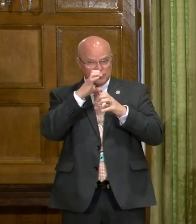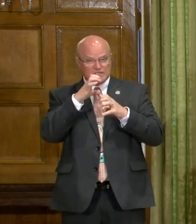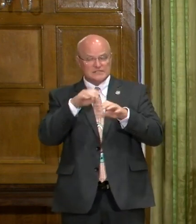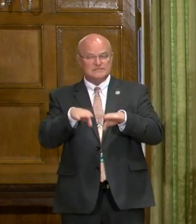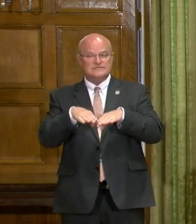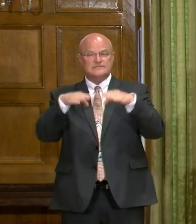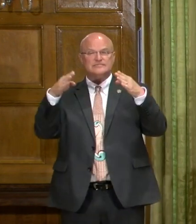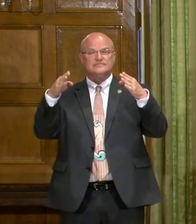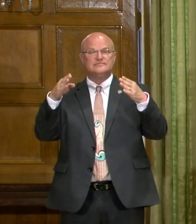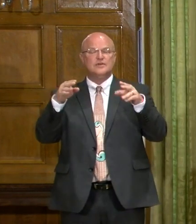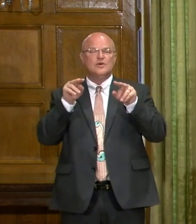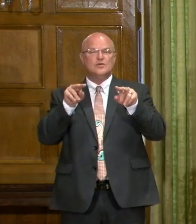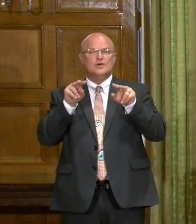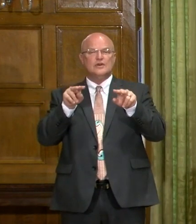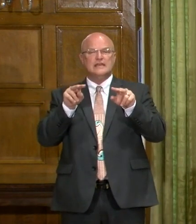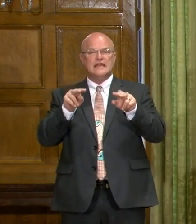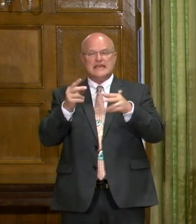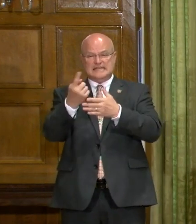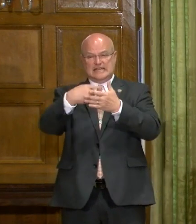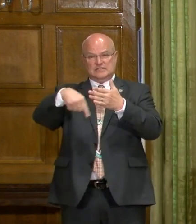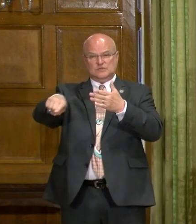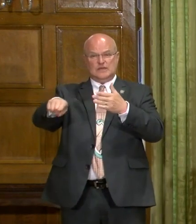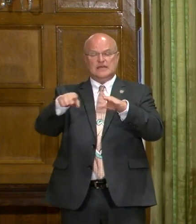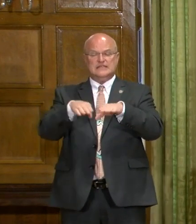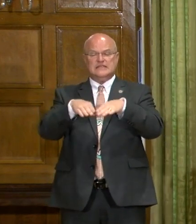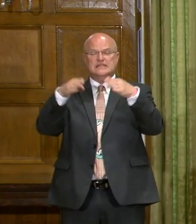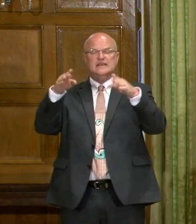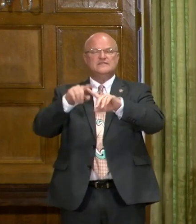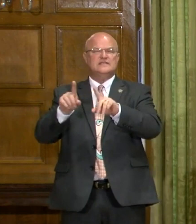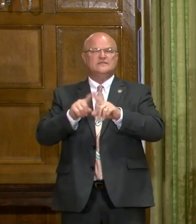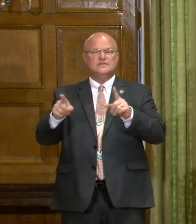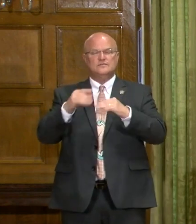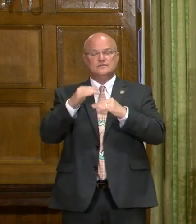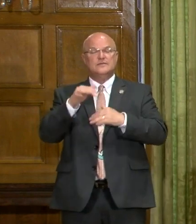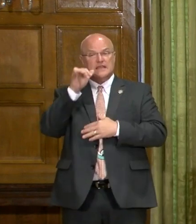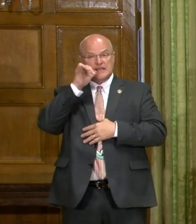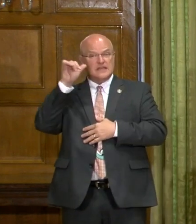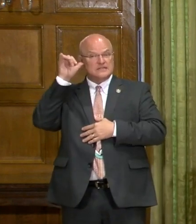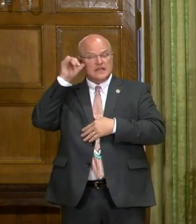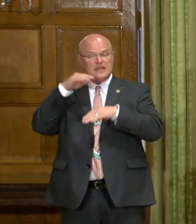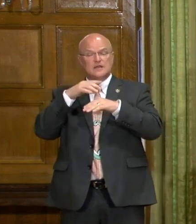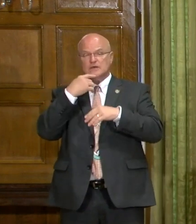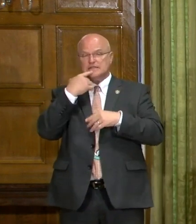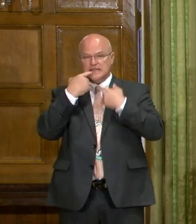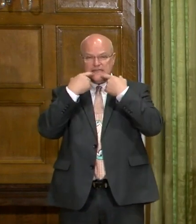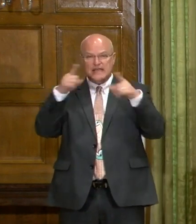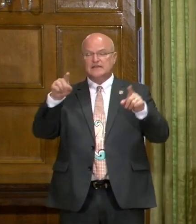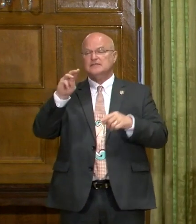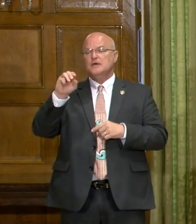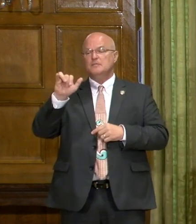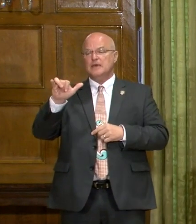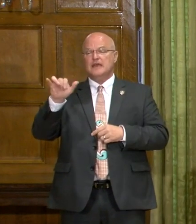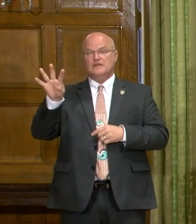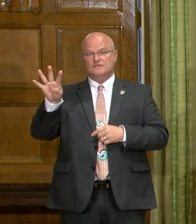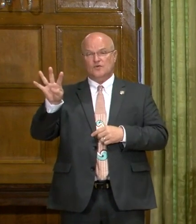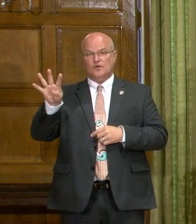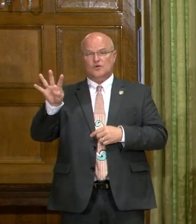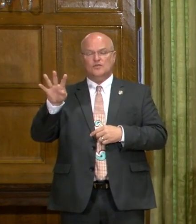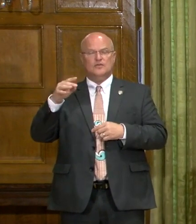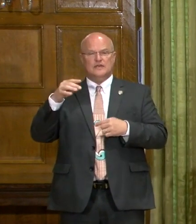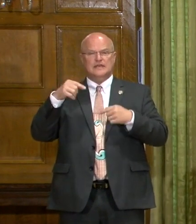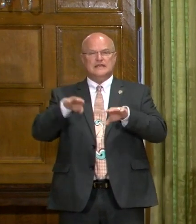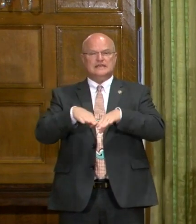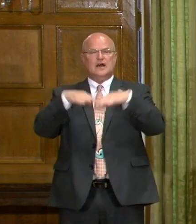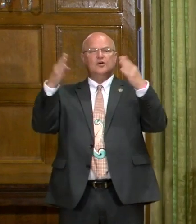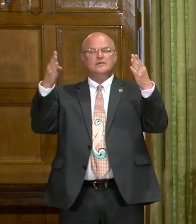looking at next week to lift different restrictions. Yesterday on May the 4th, we